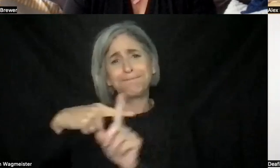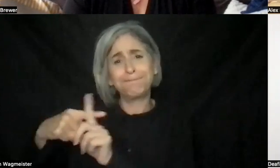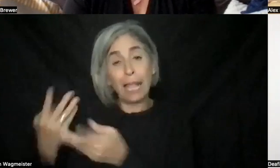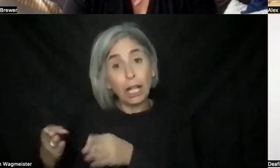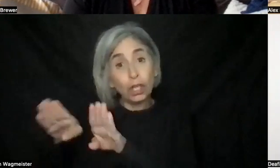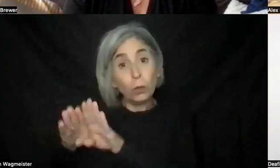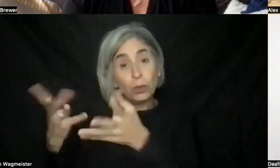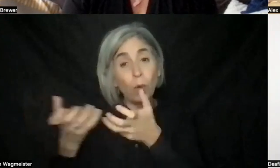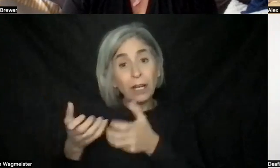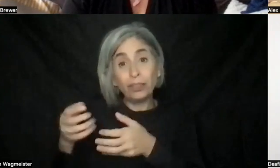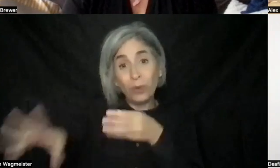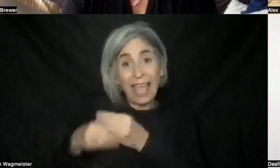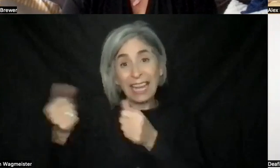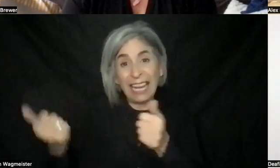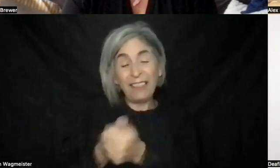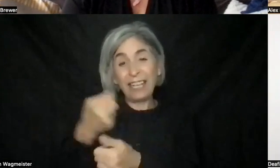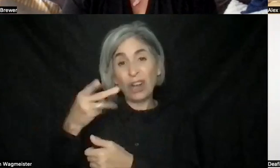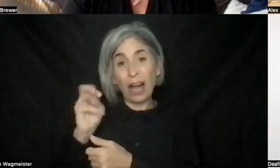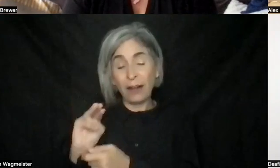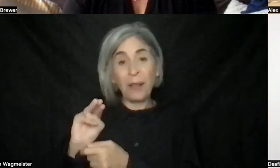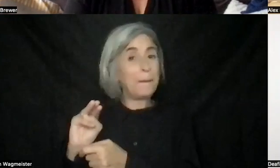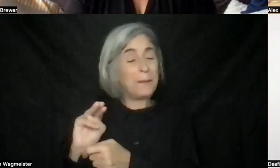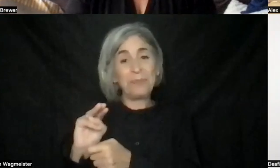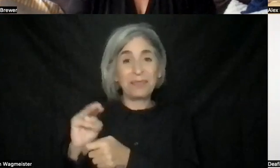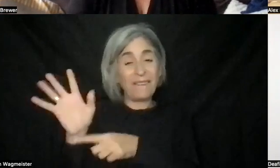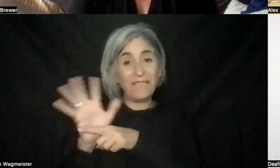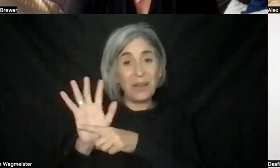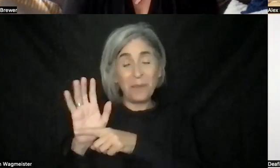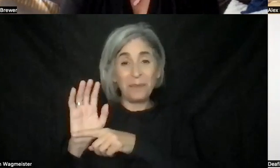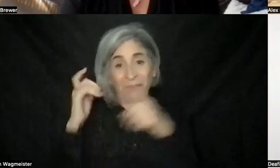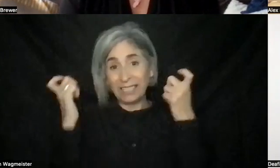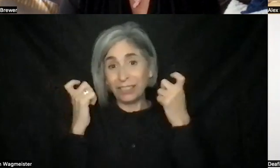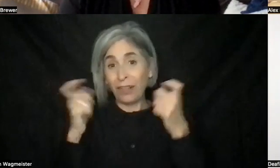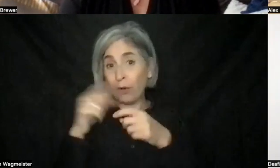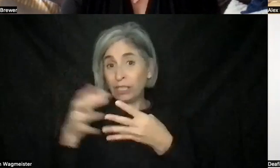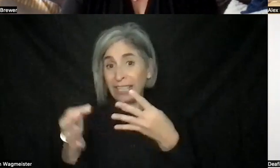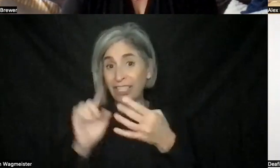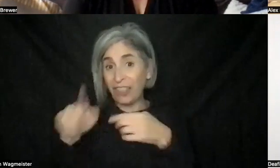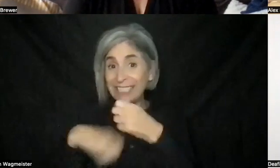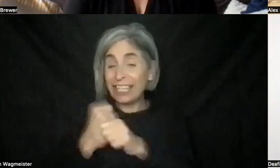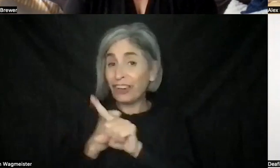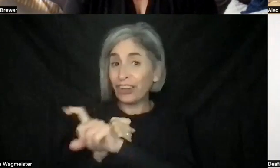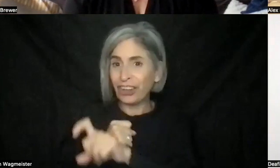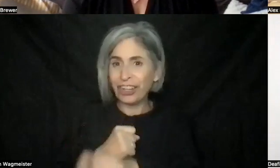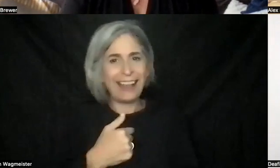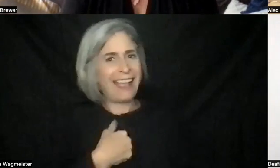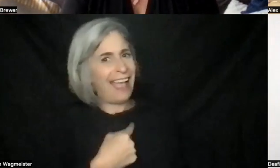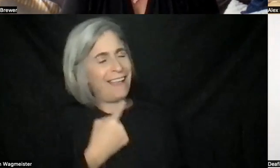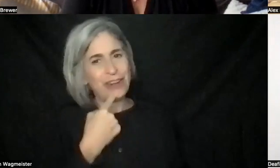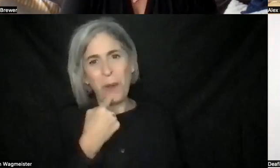to the Harlem Film Festival for their officials for your official selection this year? I have told both Lorenzo and